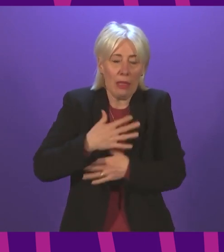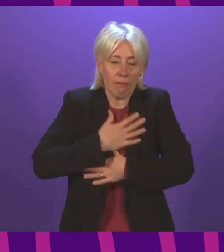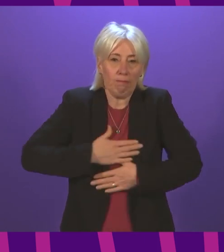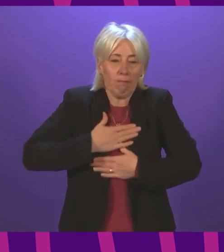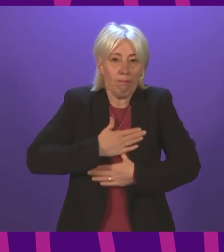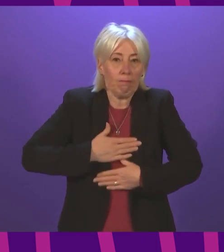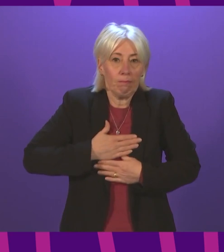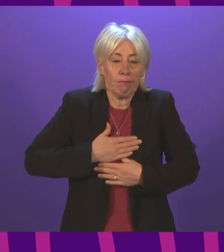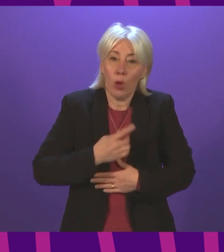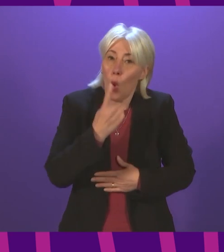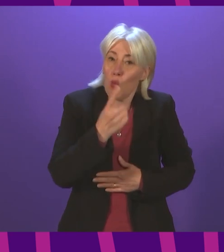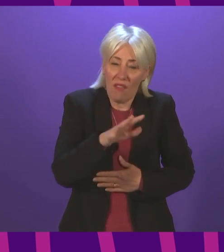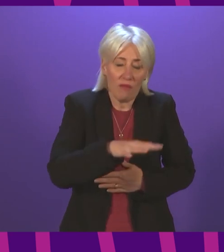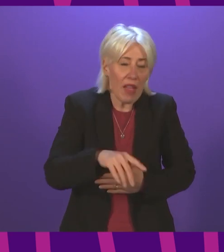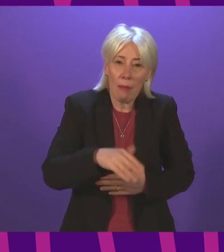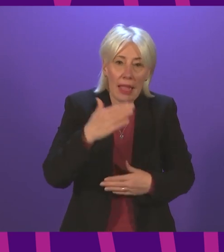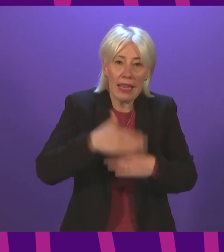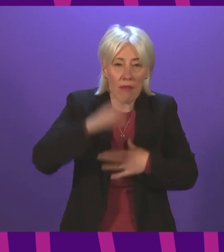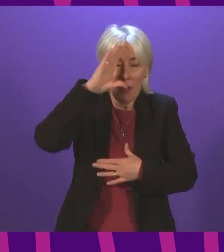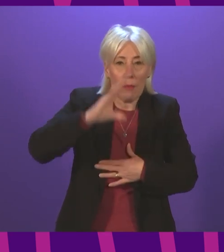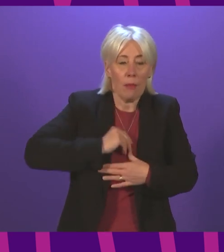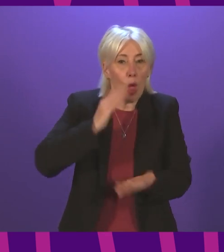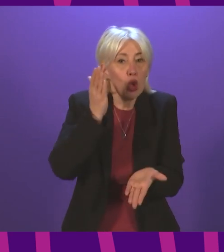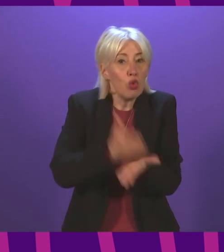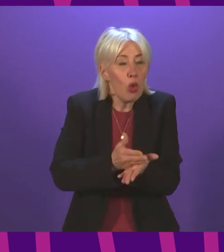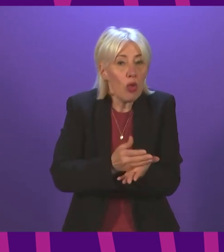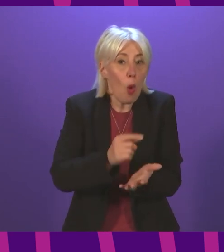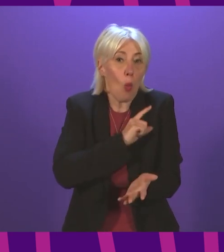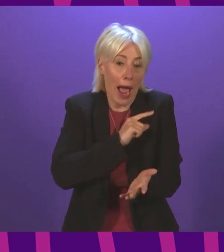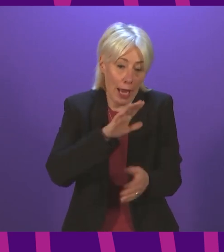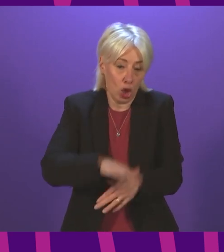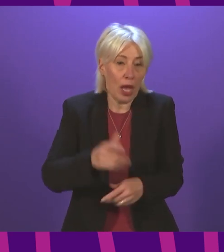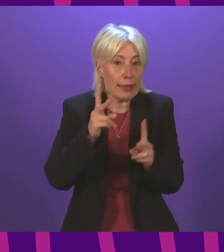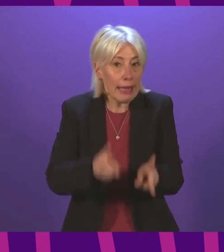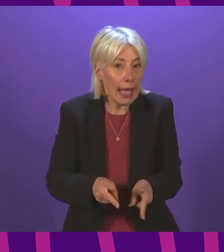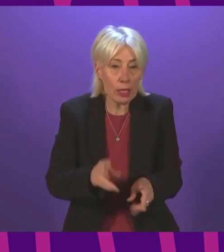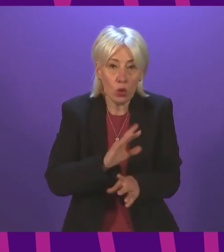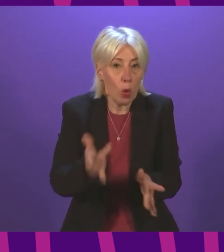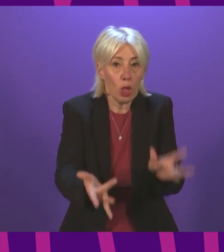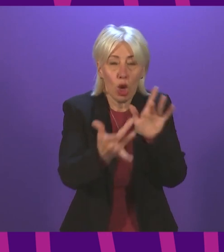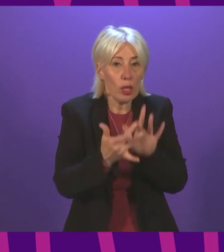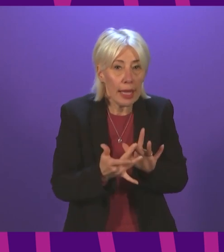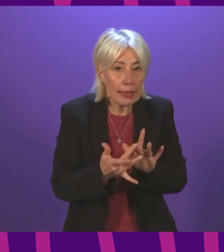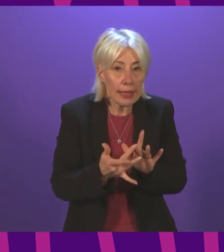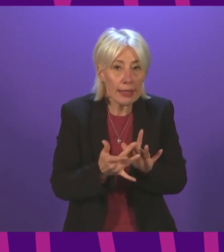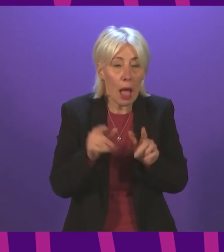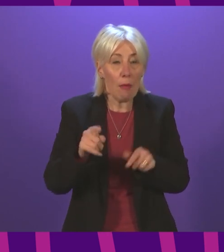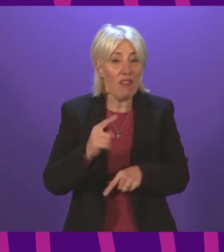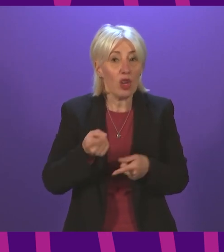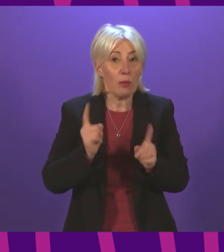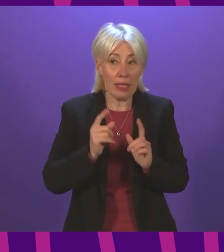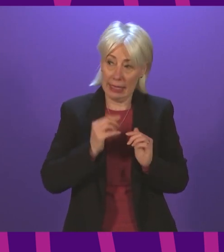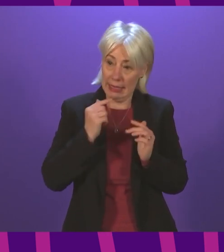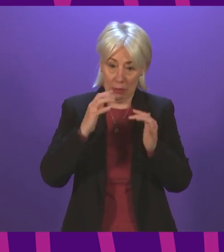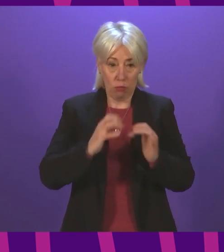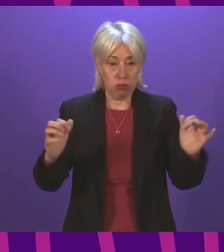hadn't been told the truth about why their child died and hadn't been contacted. The First Minister gave this chamber a personal commitment that every effort